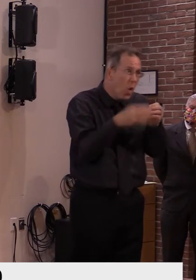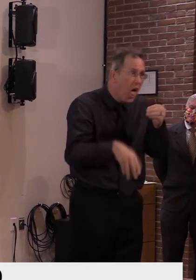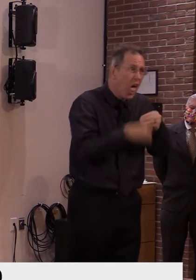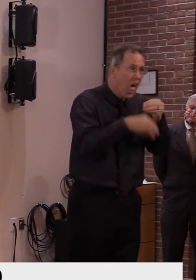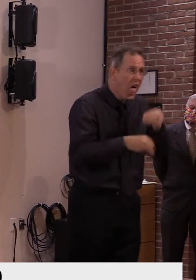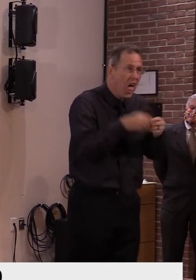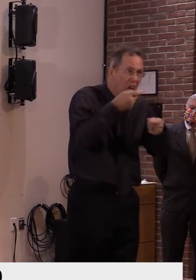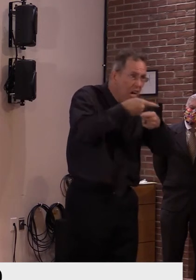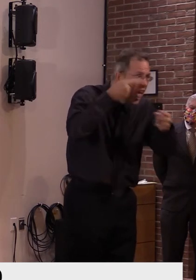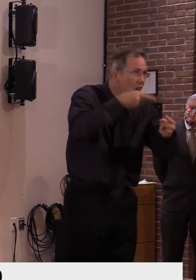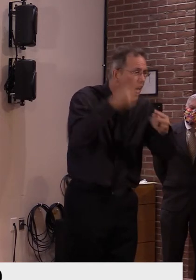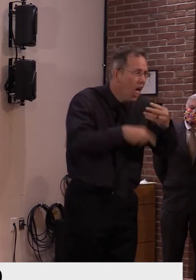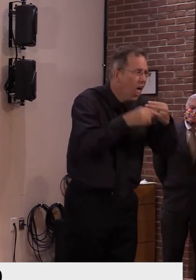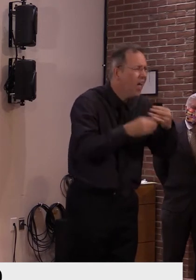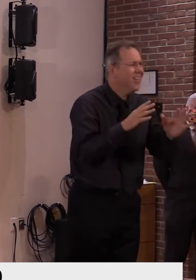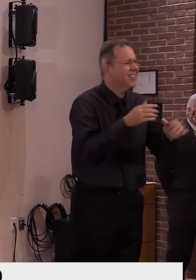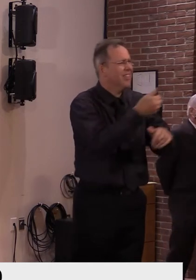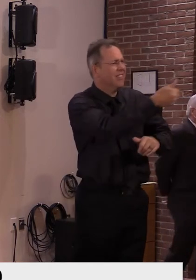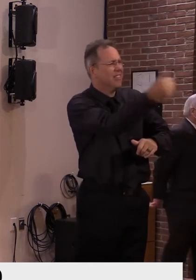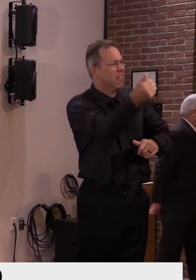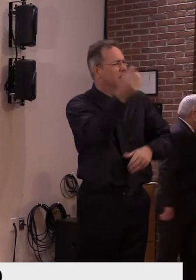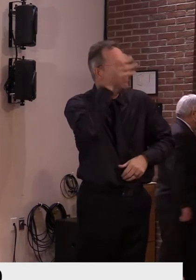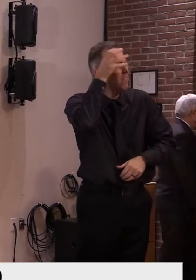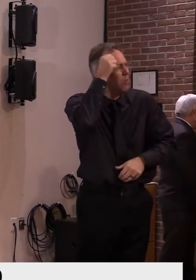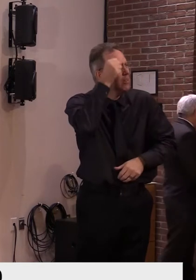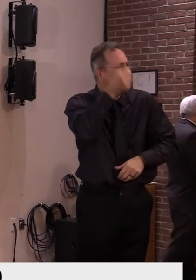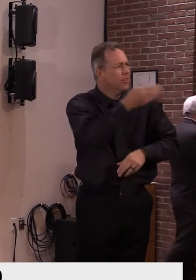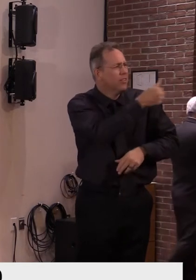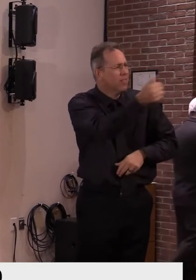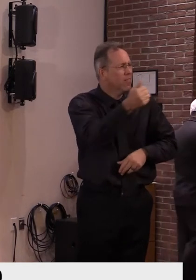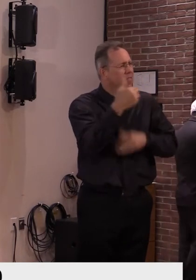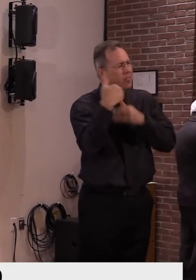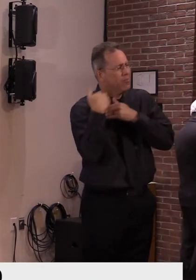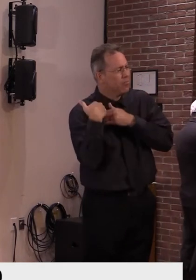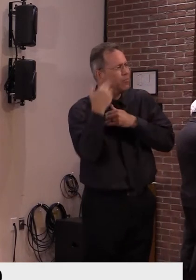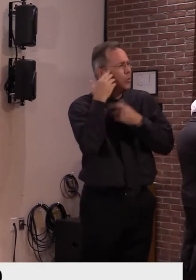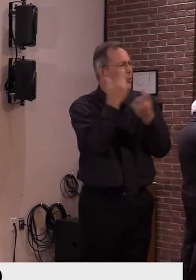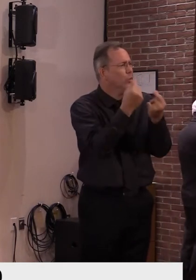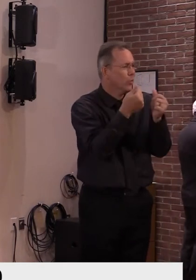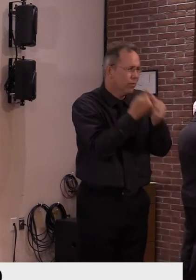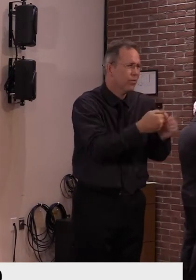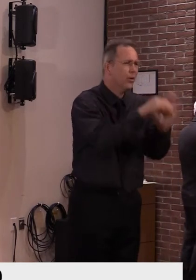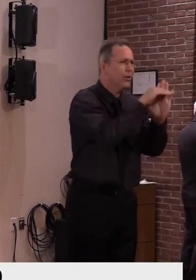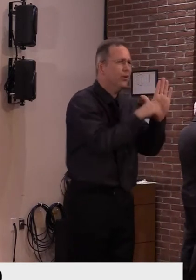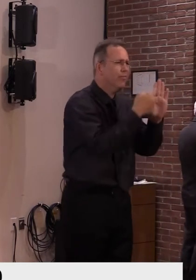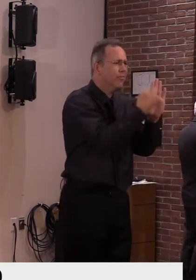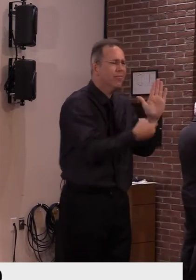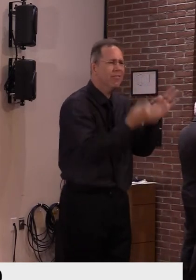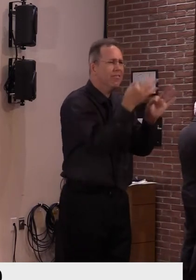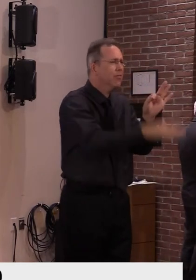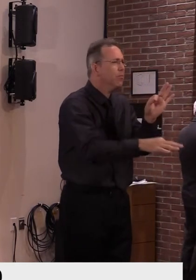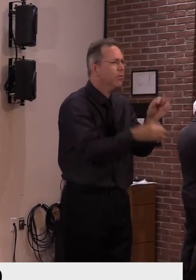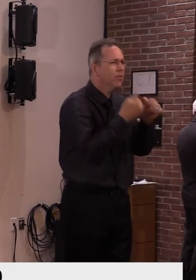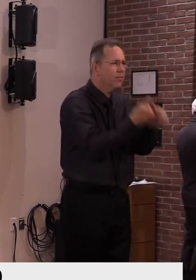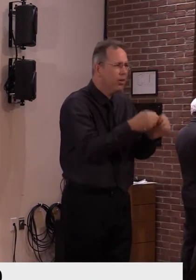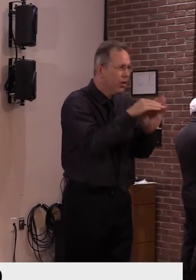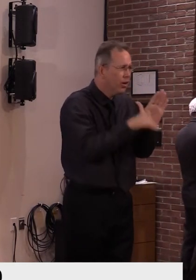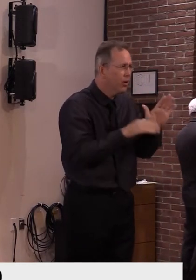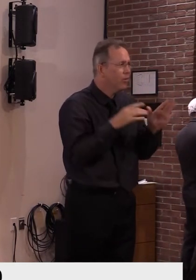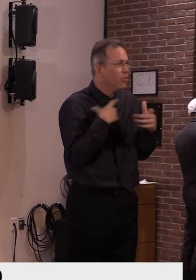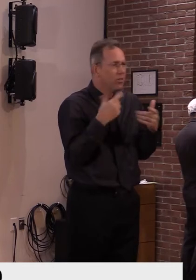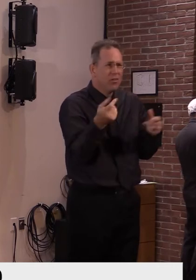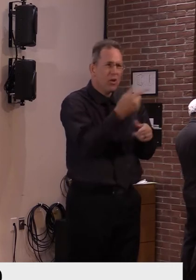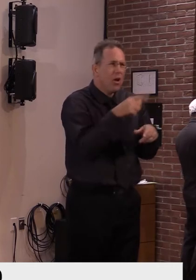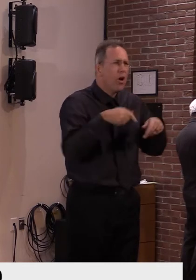this is a learning moment for us, but you know, to, um, with other, uh, facilities, the